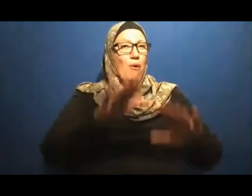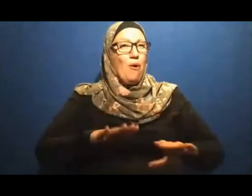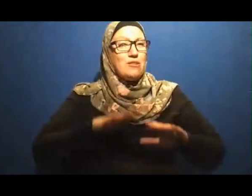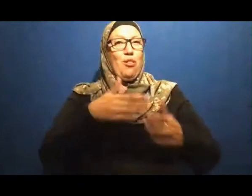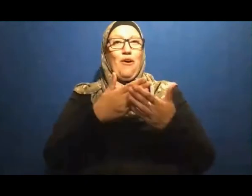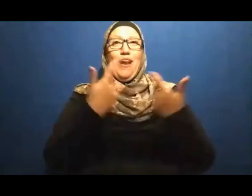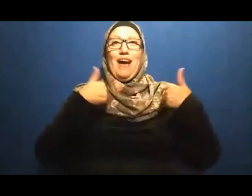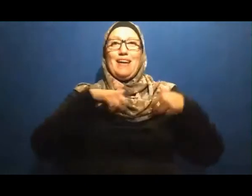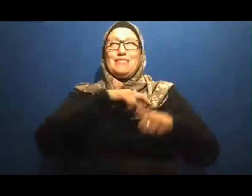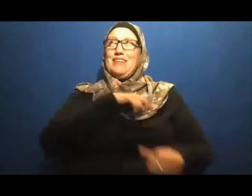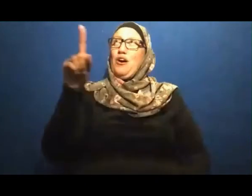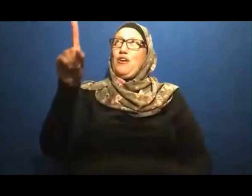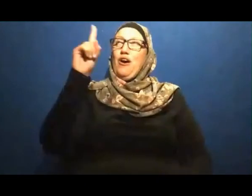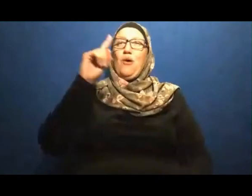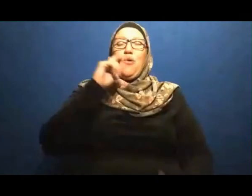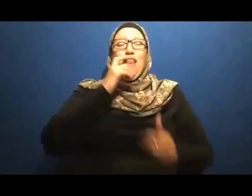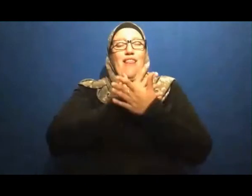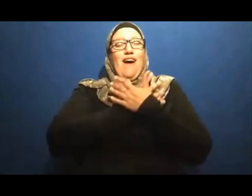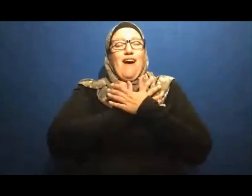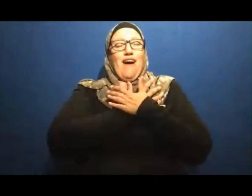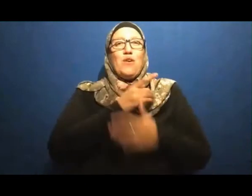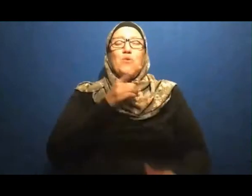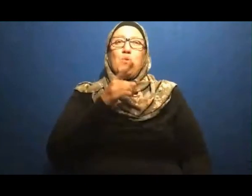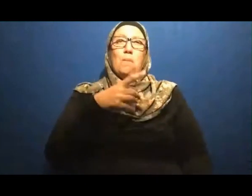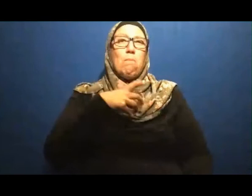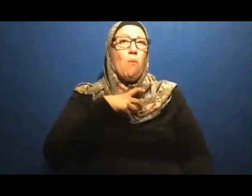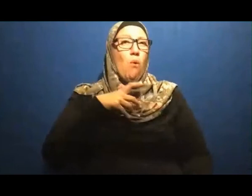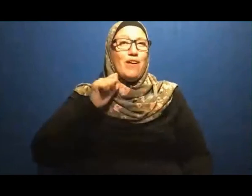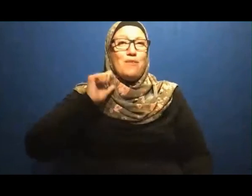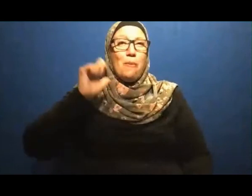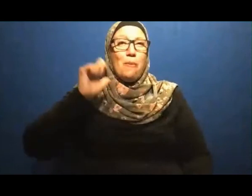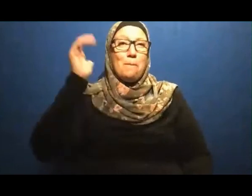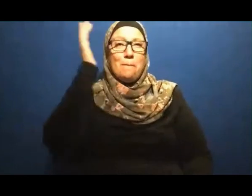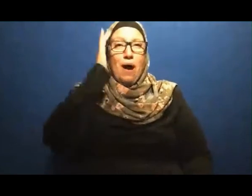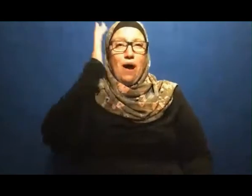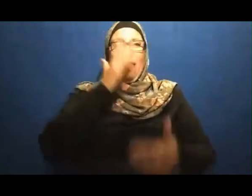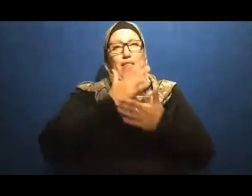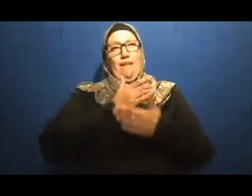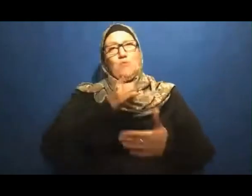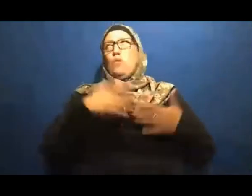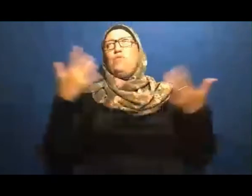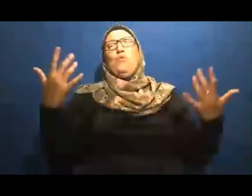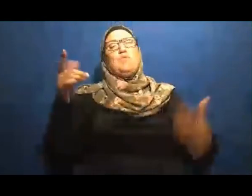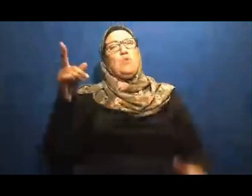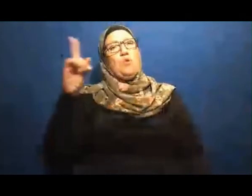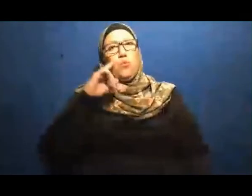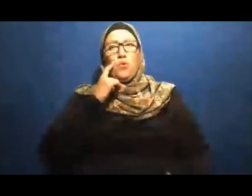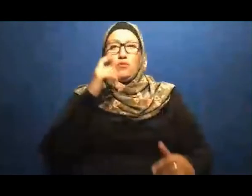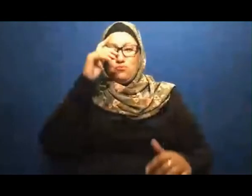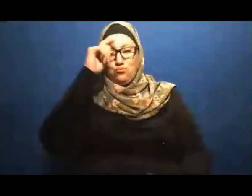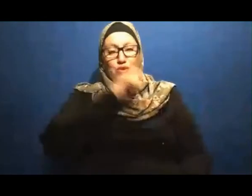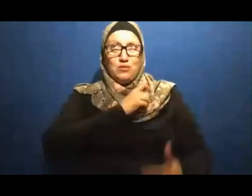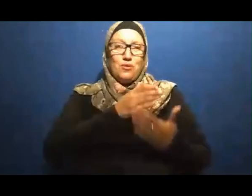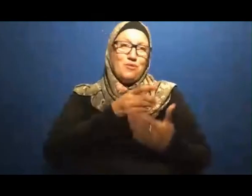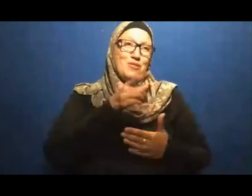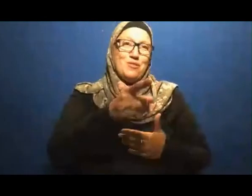loves you More than your mom Loves you So God Is going to look After you Trust in God Believe in him And trust in